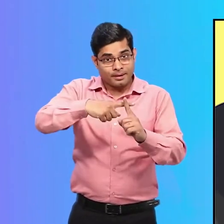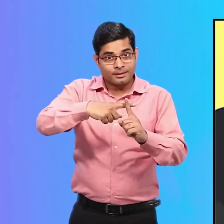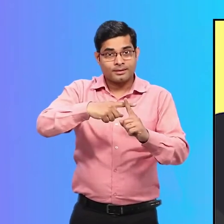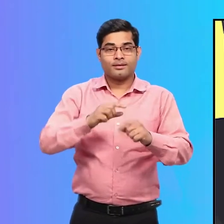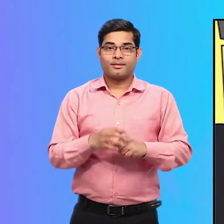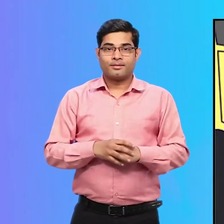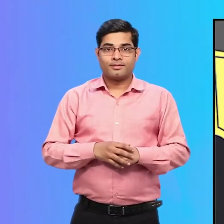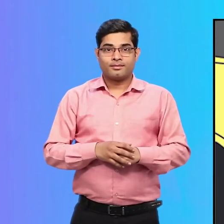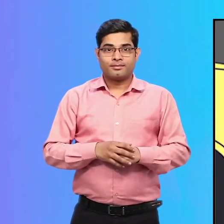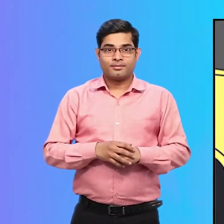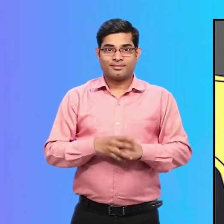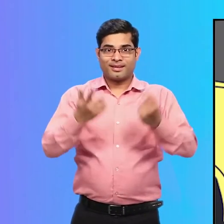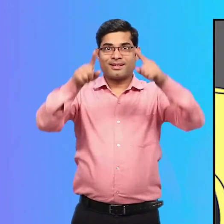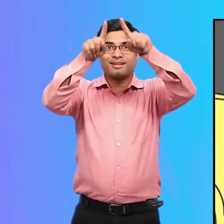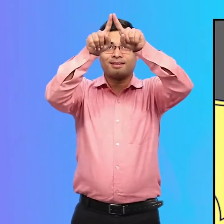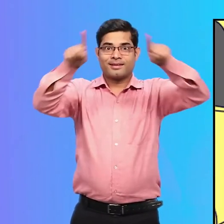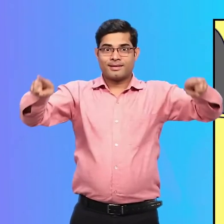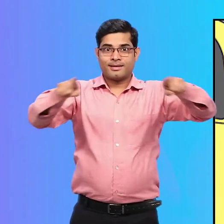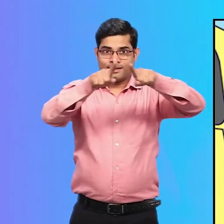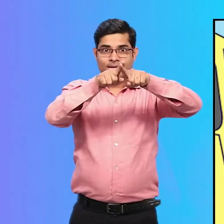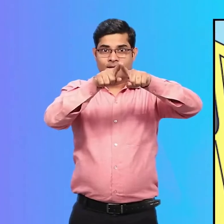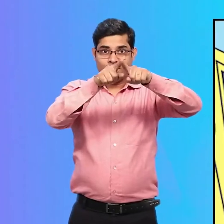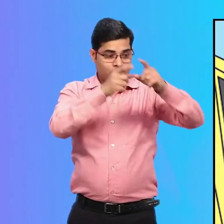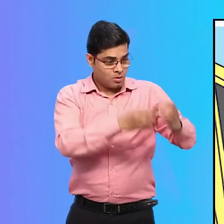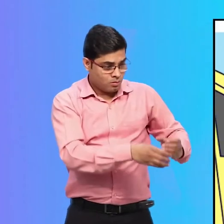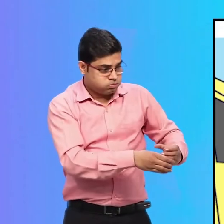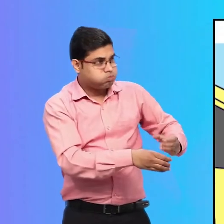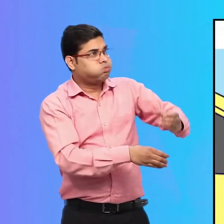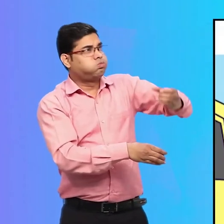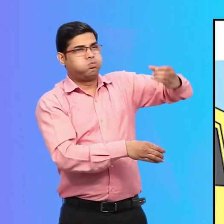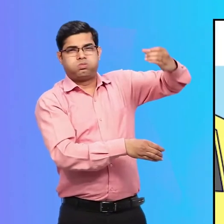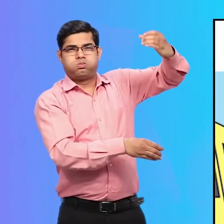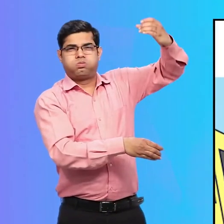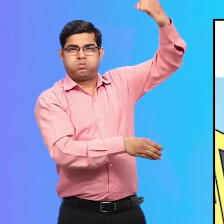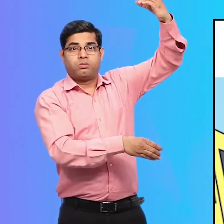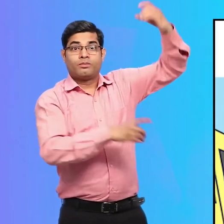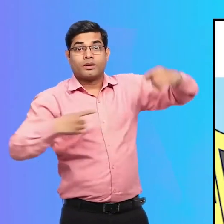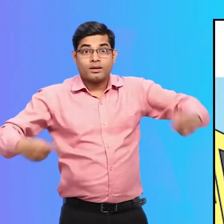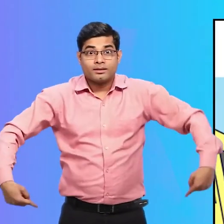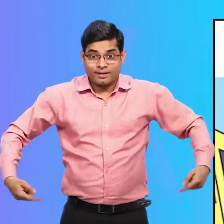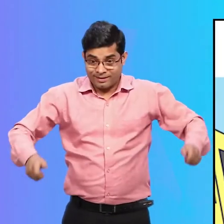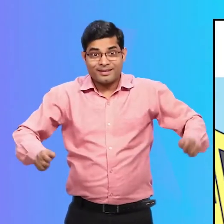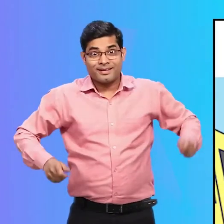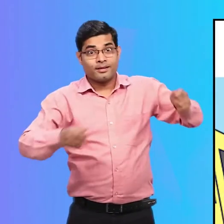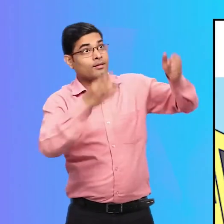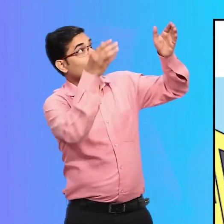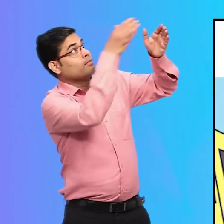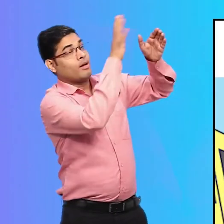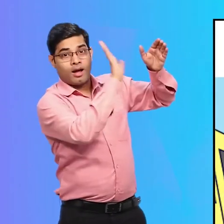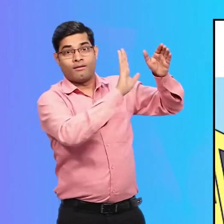And a triangular sign board on a high pole so that people can spot it from a